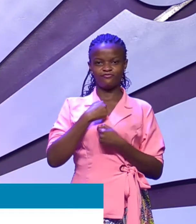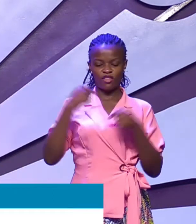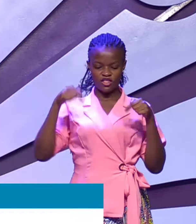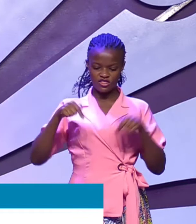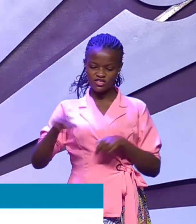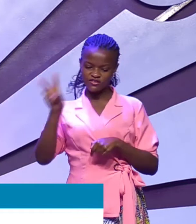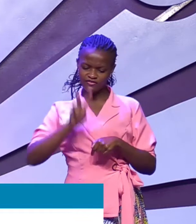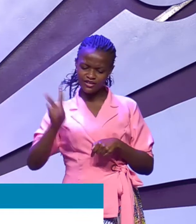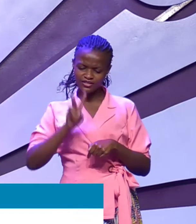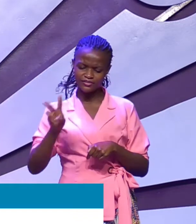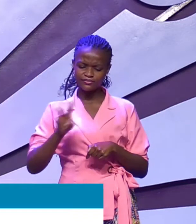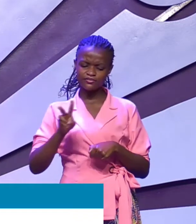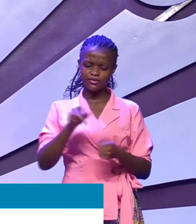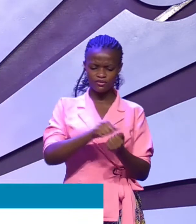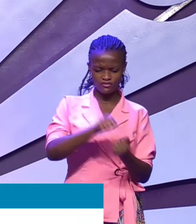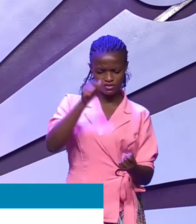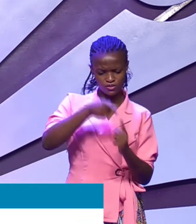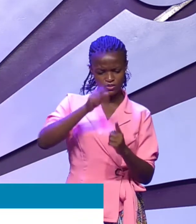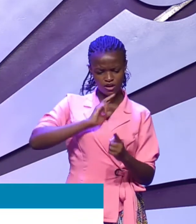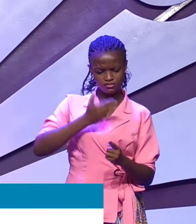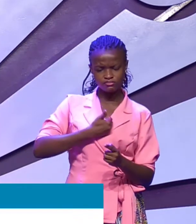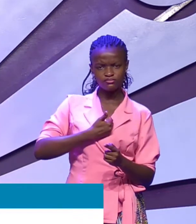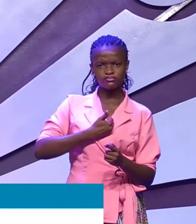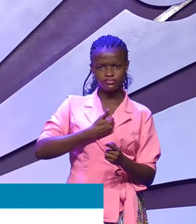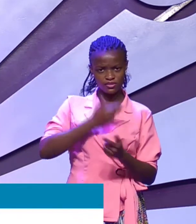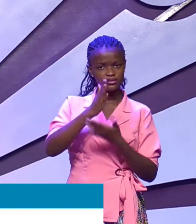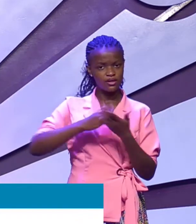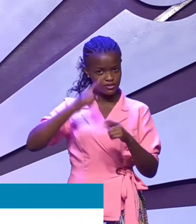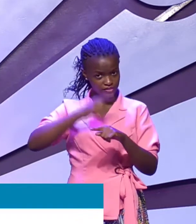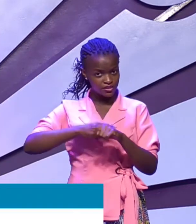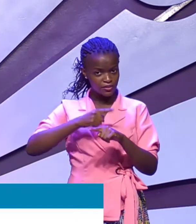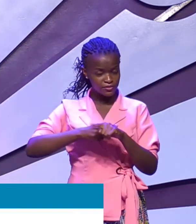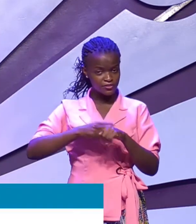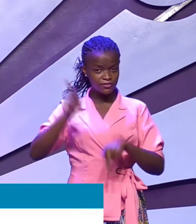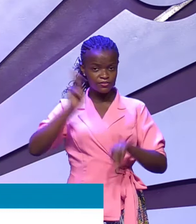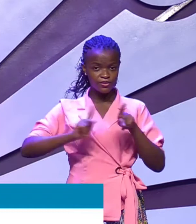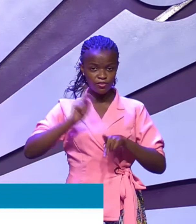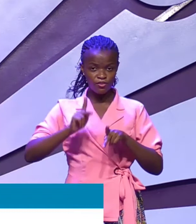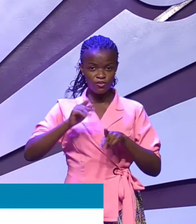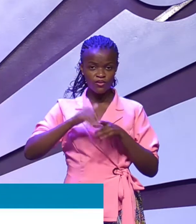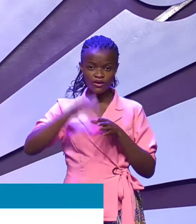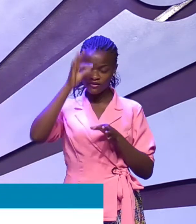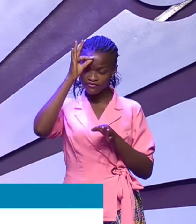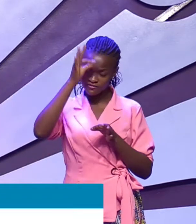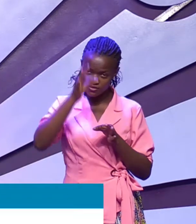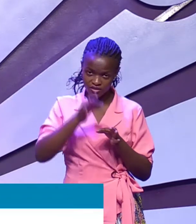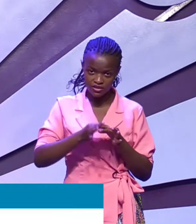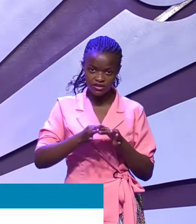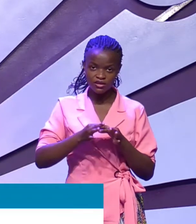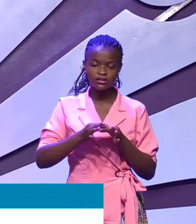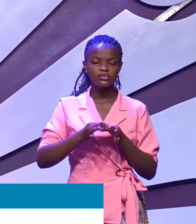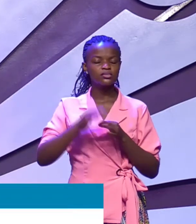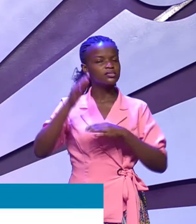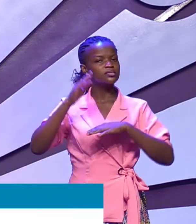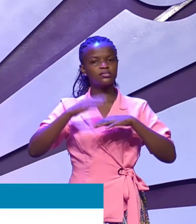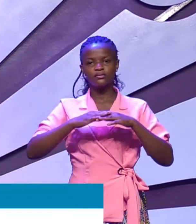This verse reveals to us that there are times when people, by faith, have unanswered